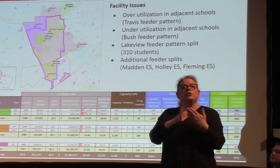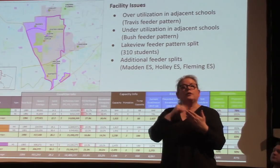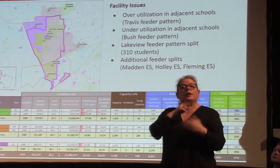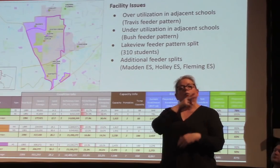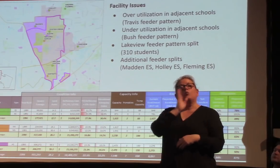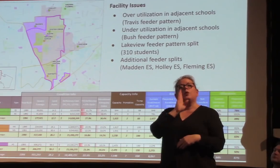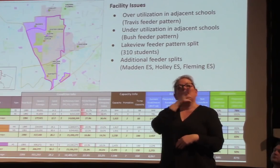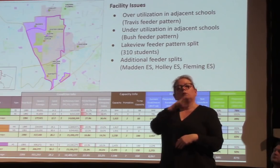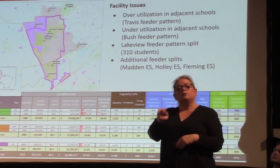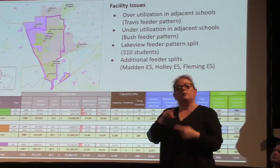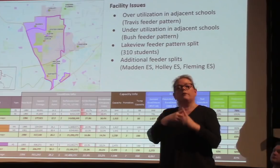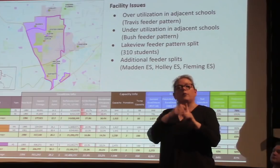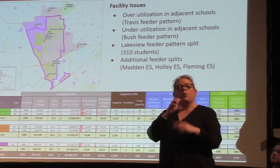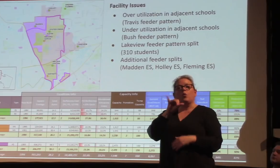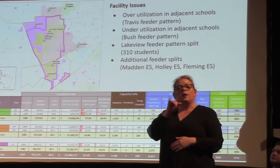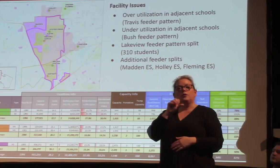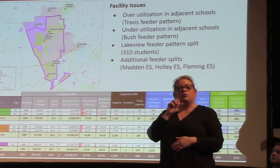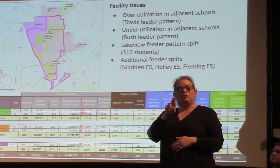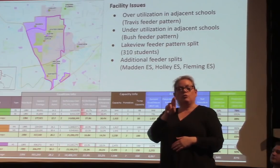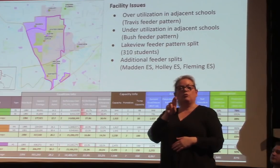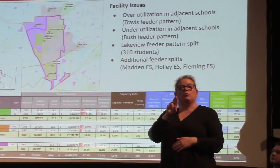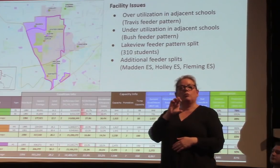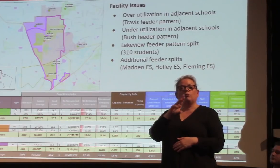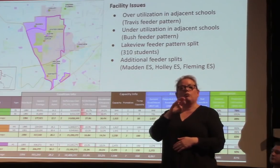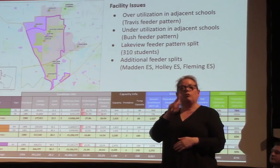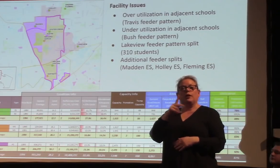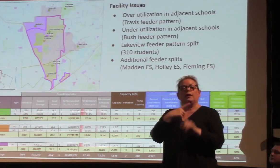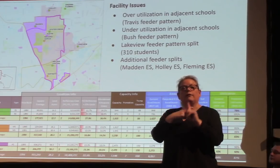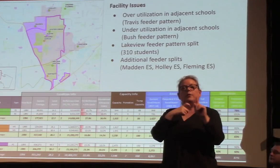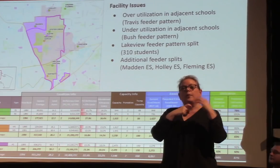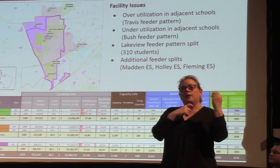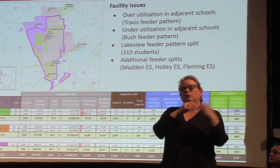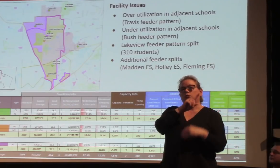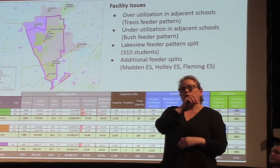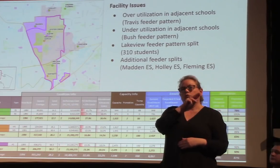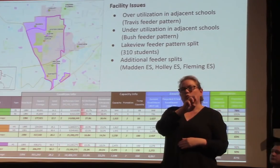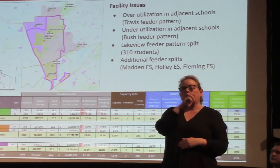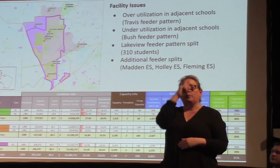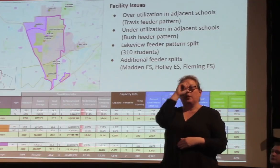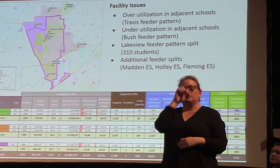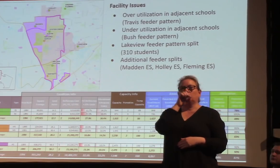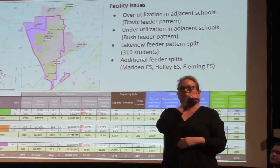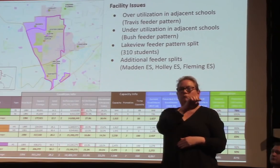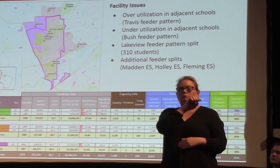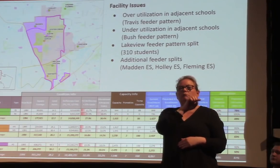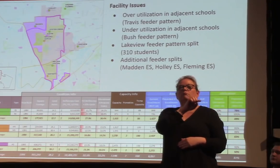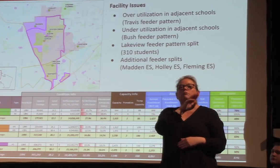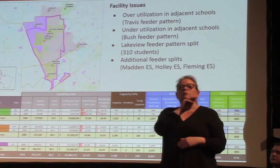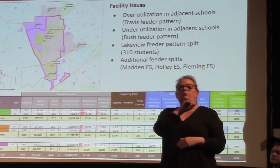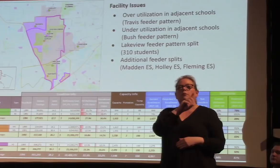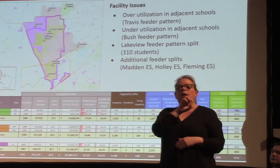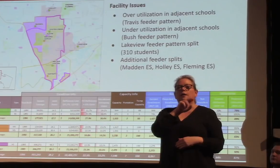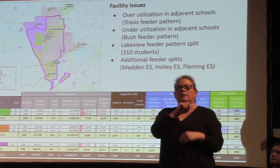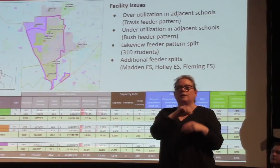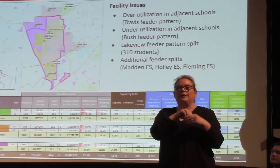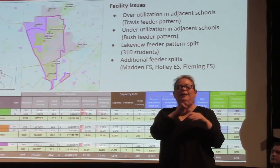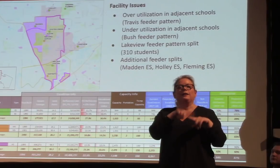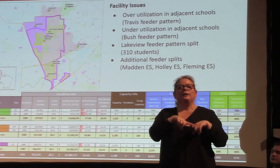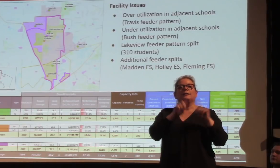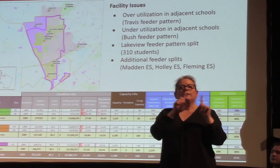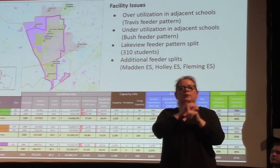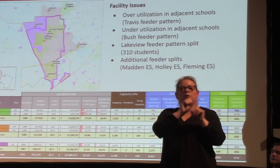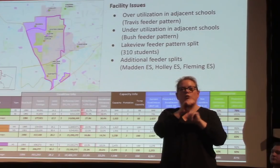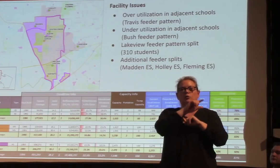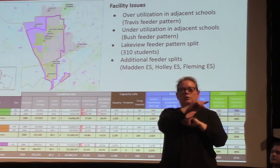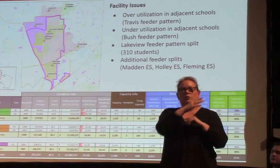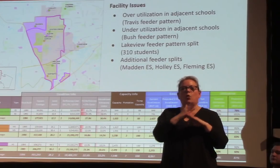of zone. And the reason for this is because currently Madden is in an overflow situation. So because of the over-utilization at Madden, if somebody